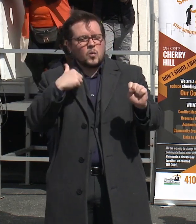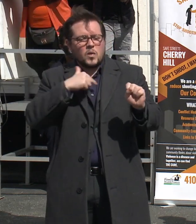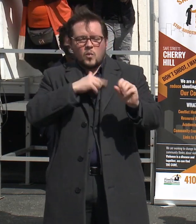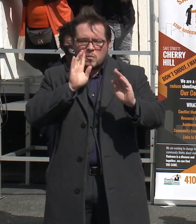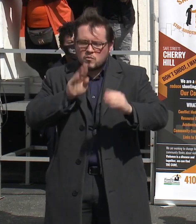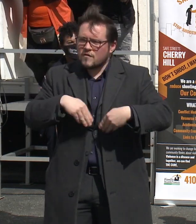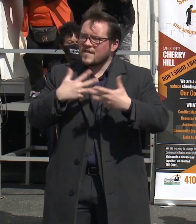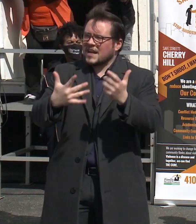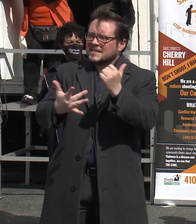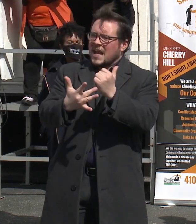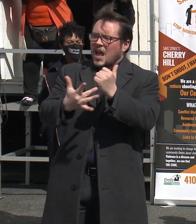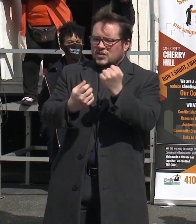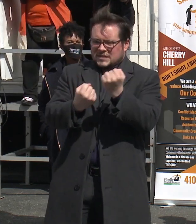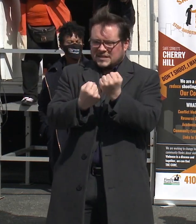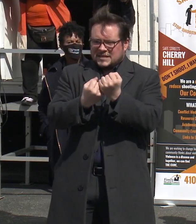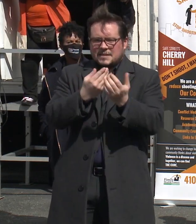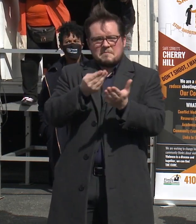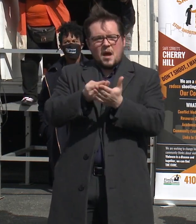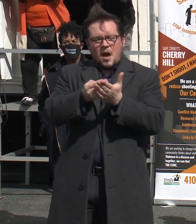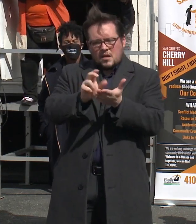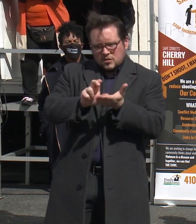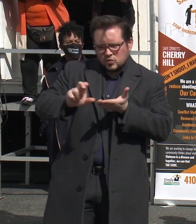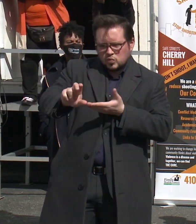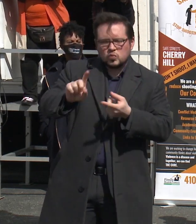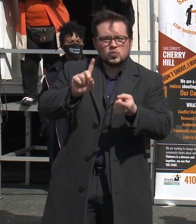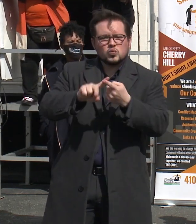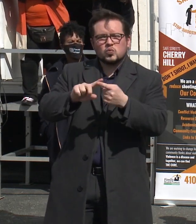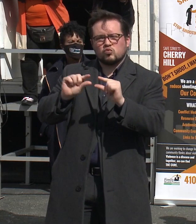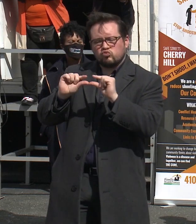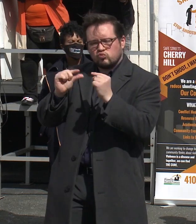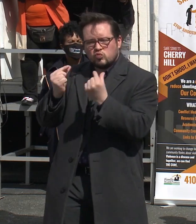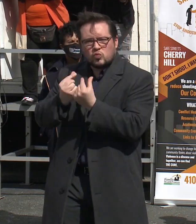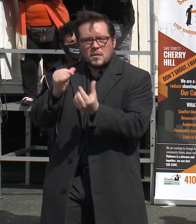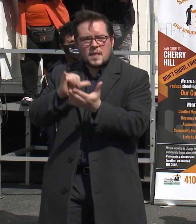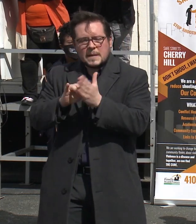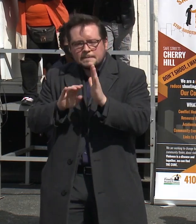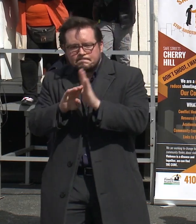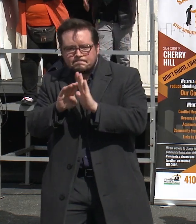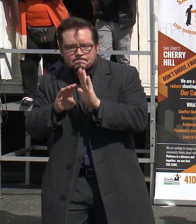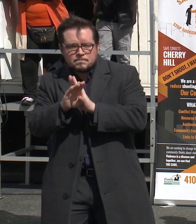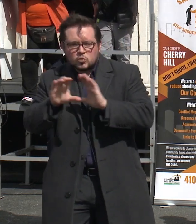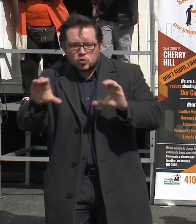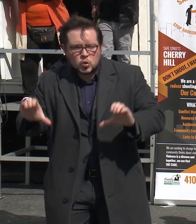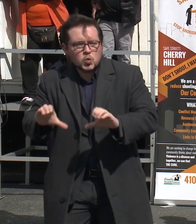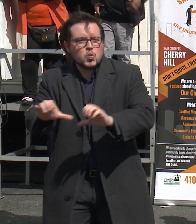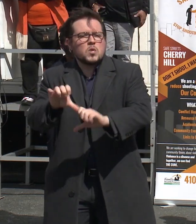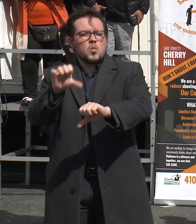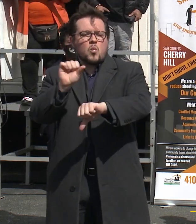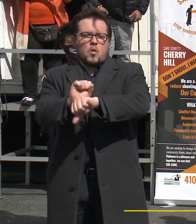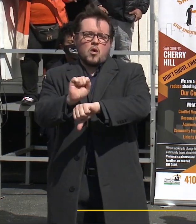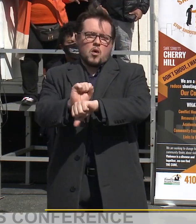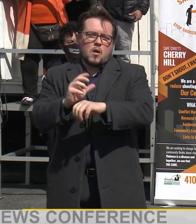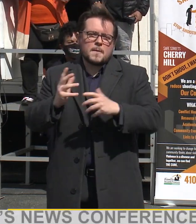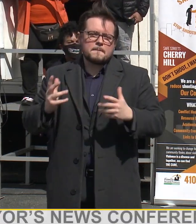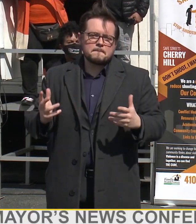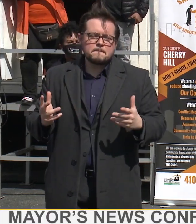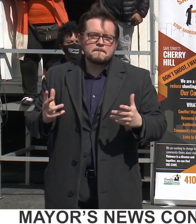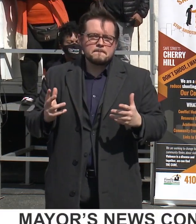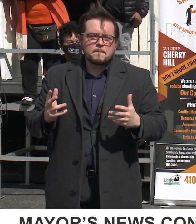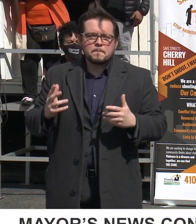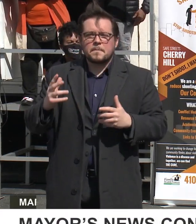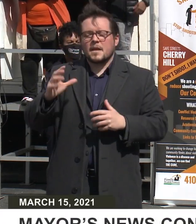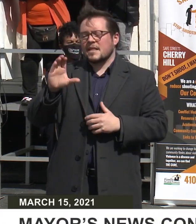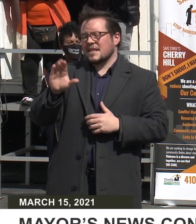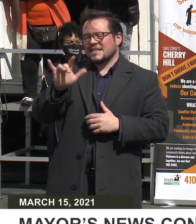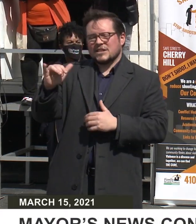technical assistance and funding to grassroots organizations who are doing the work. The city